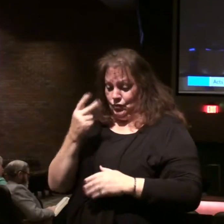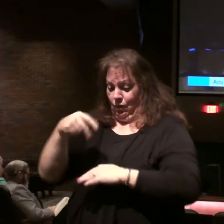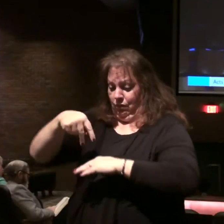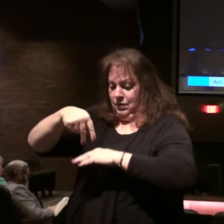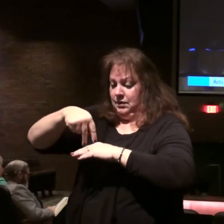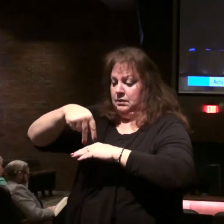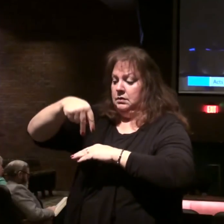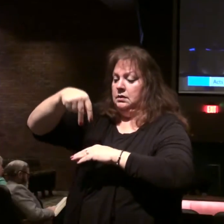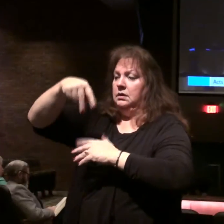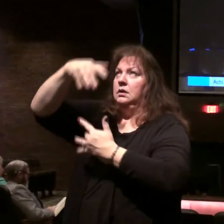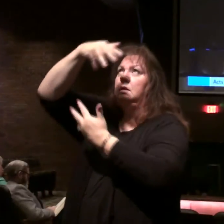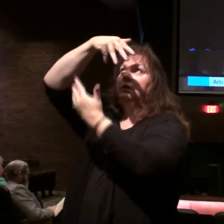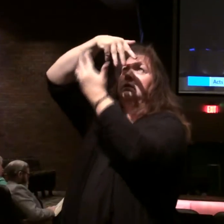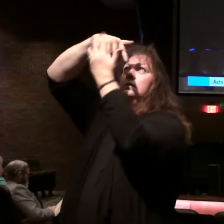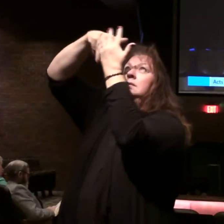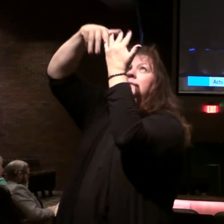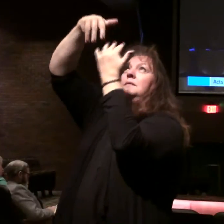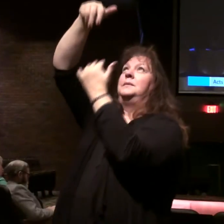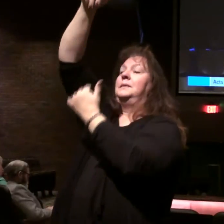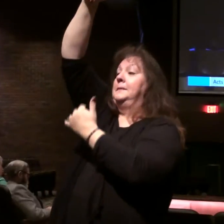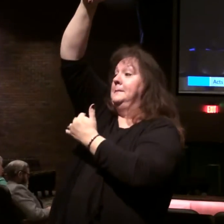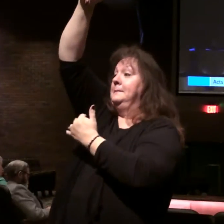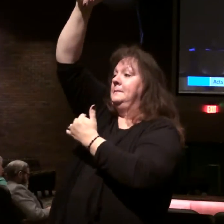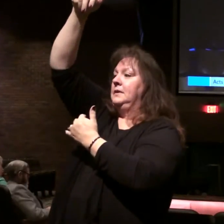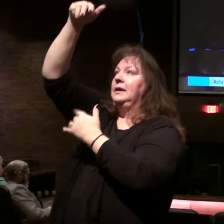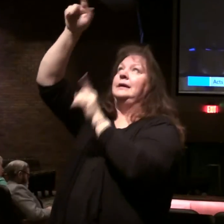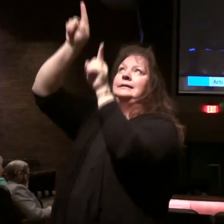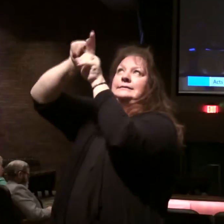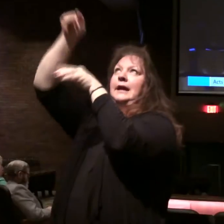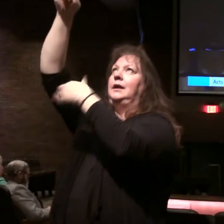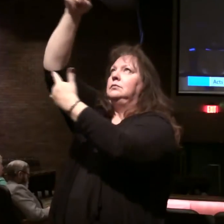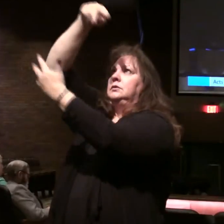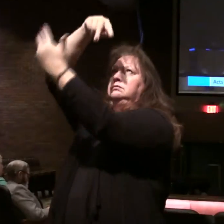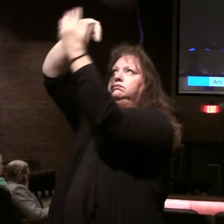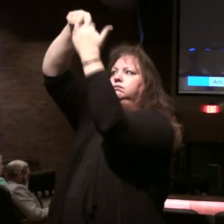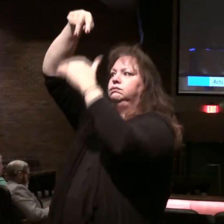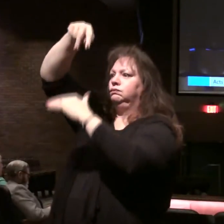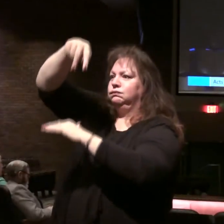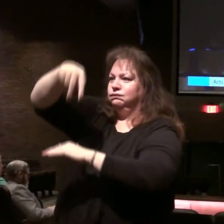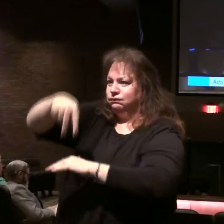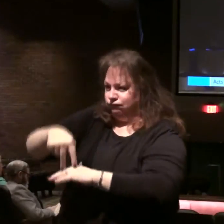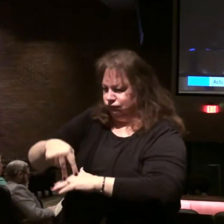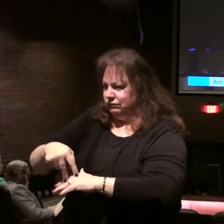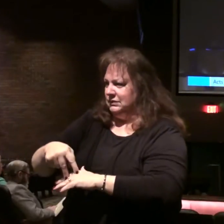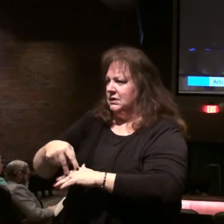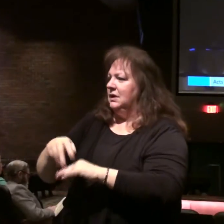ascended in the cloud. So he'll return with the clouds.